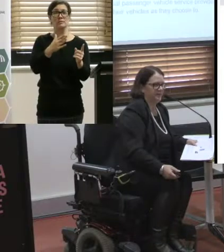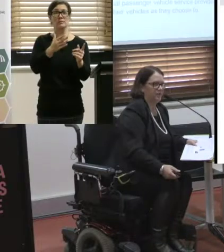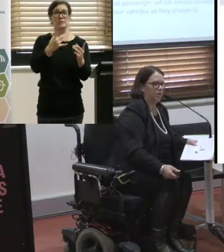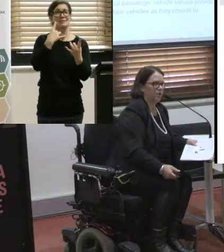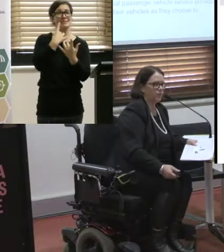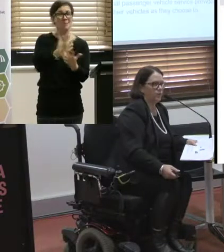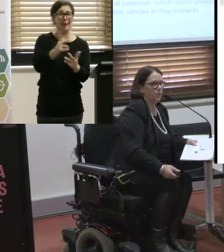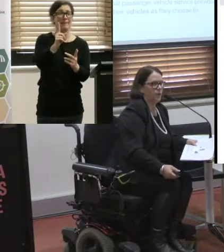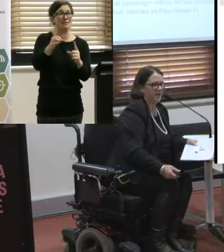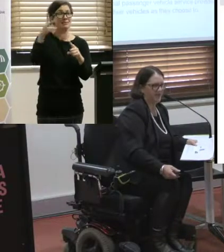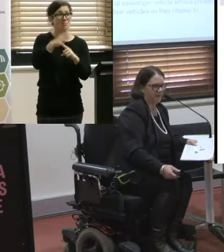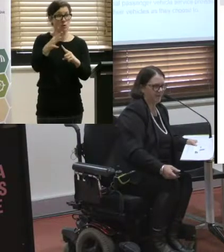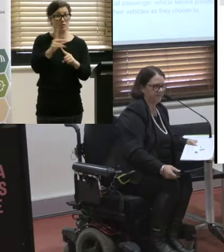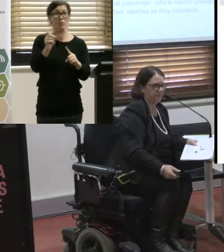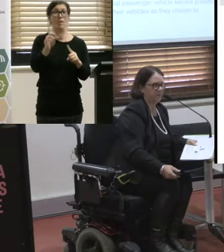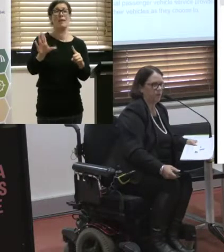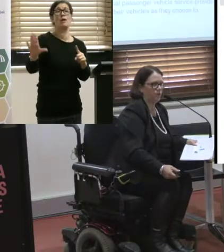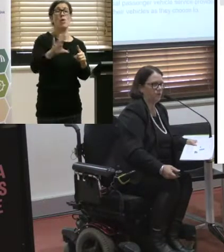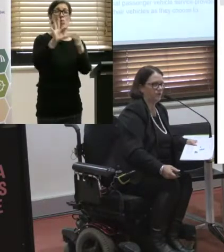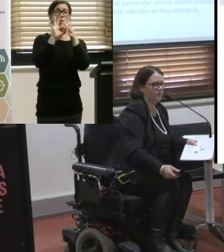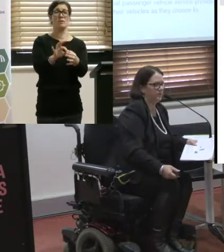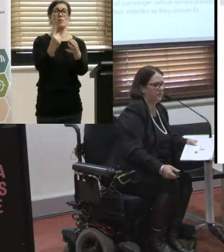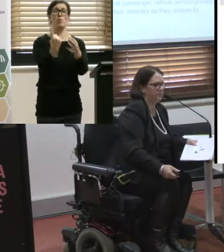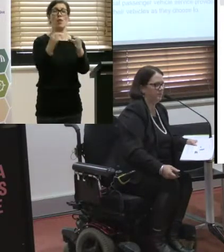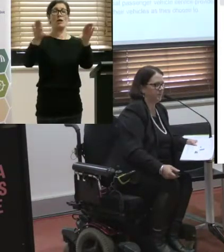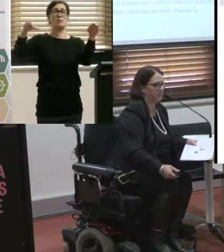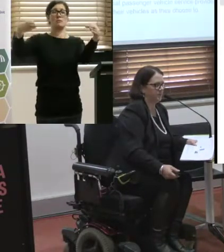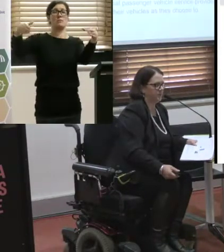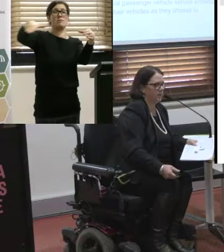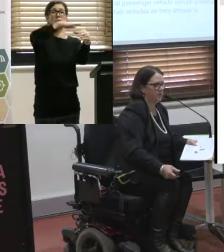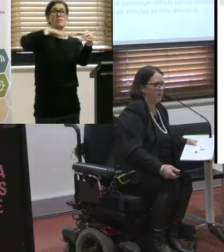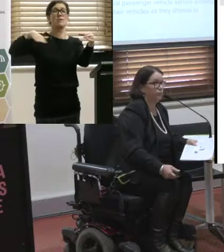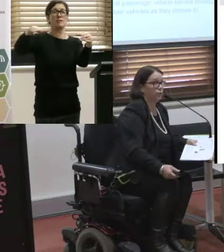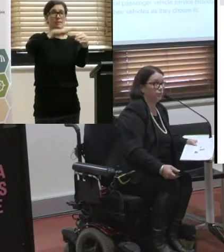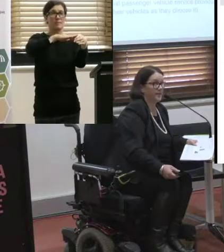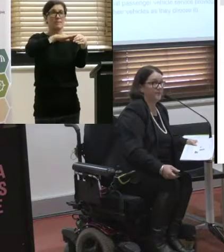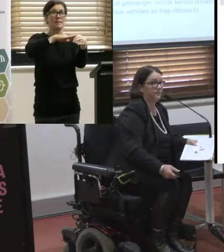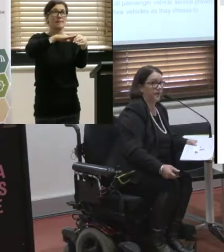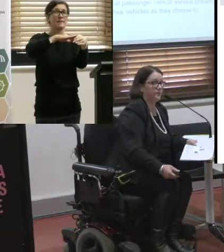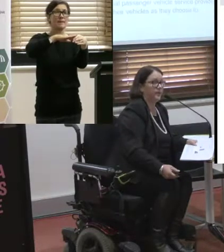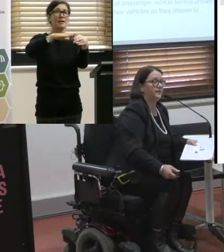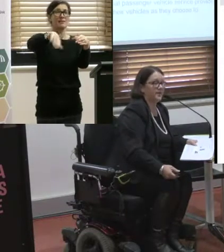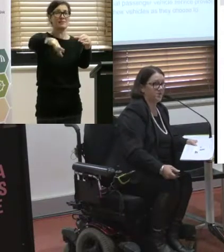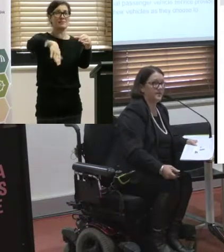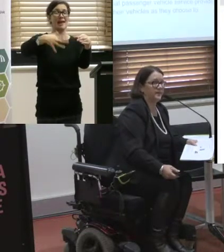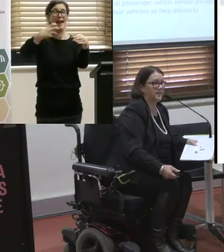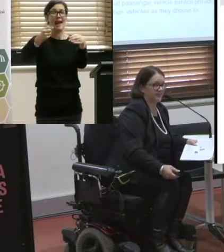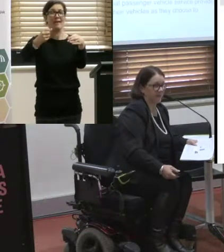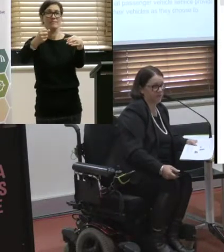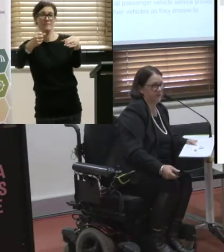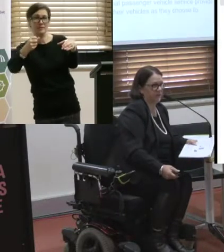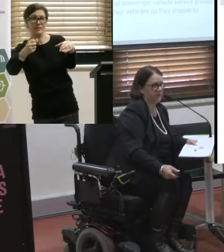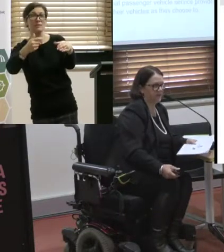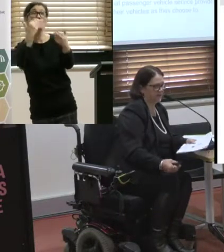remember is that they are all now under one umbrella and they all now have rules and regulations and